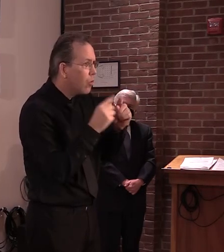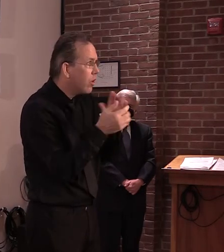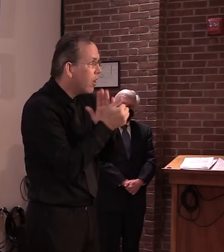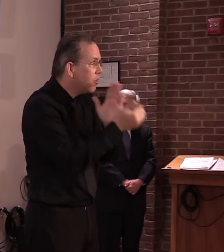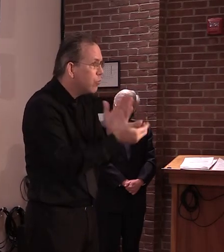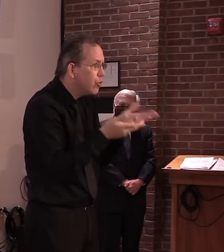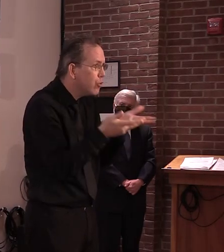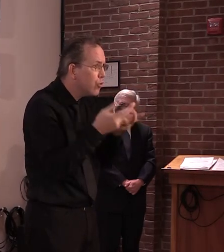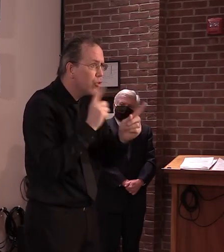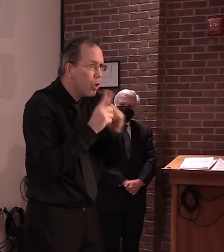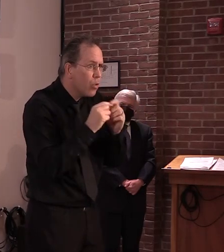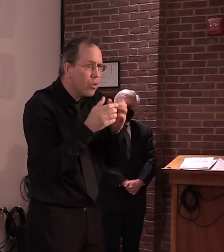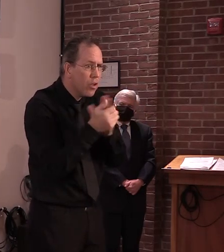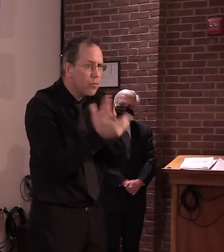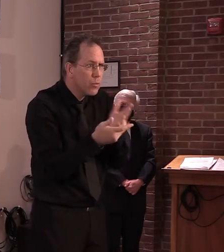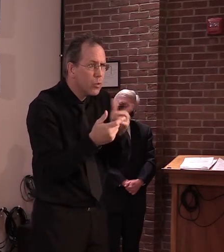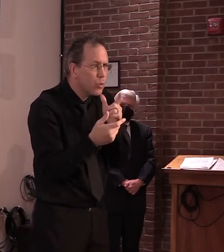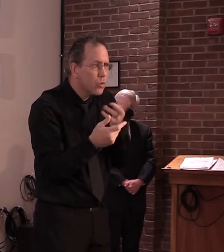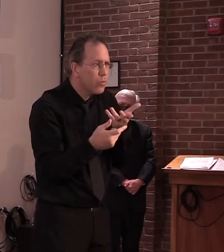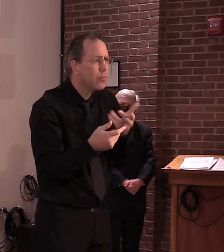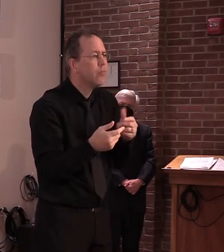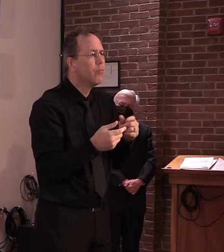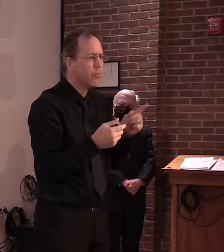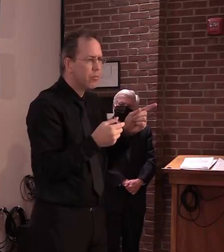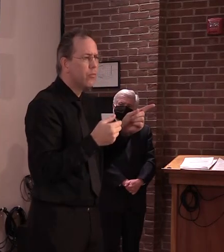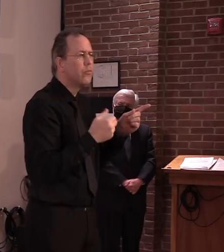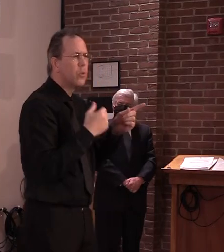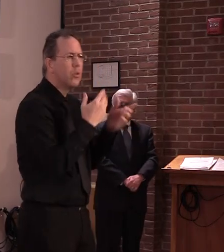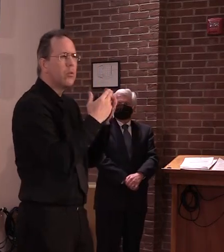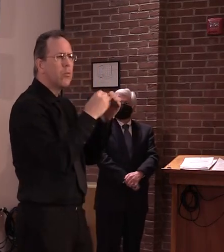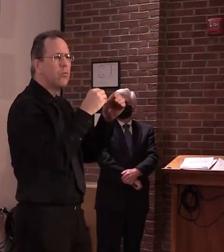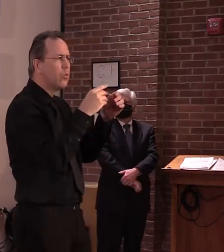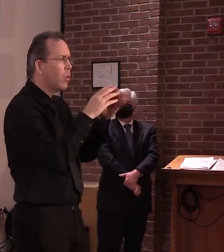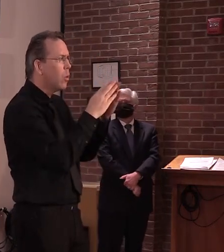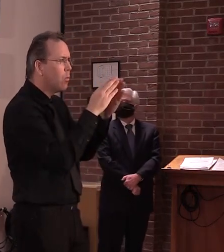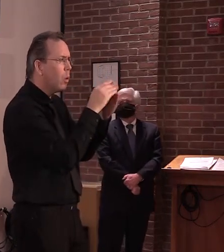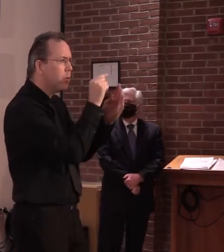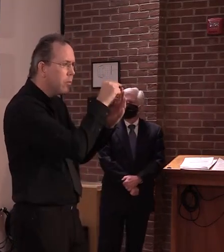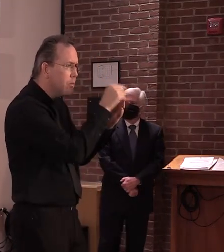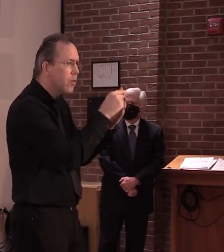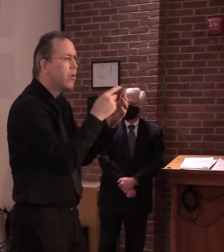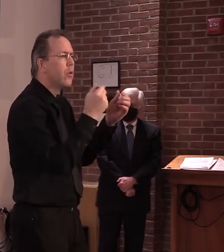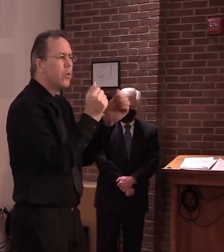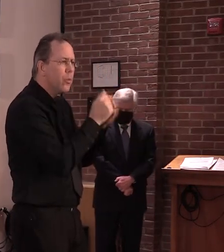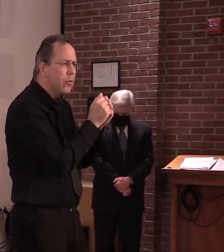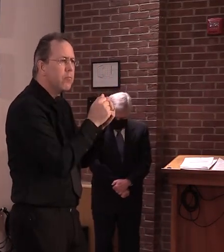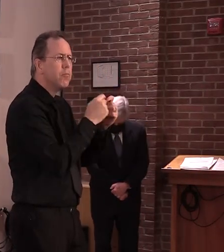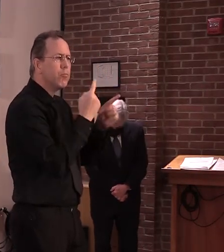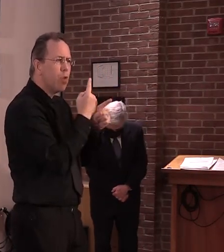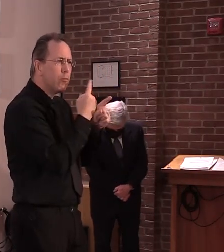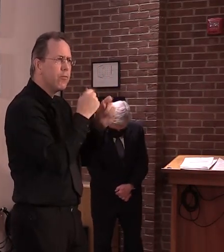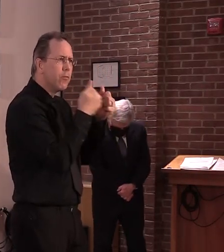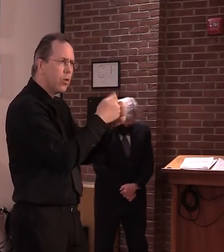feel as though the retail would be safe under the guidance that's being put forward.